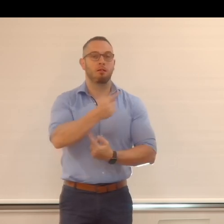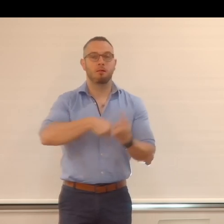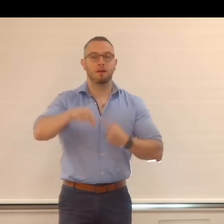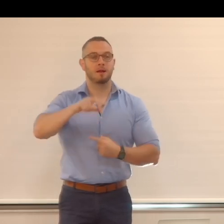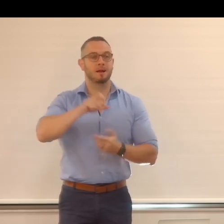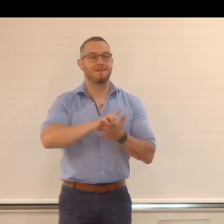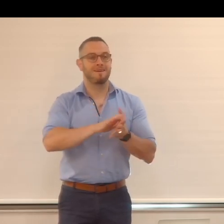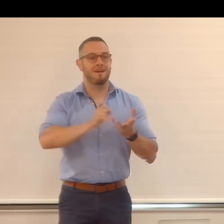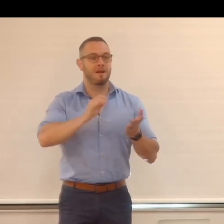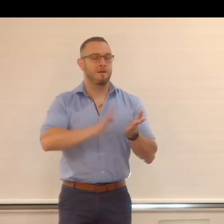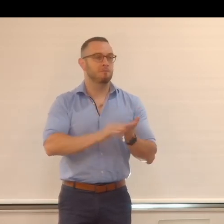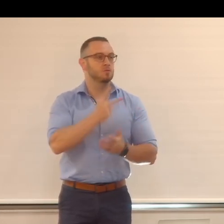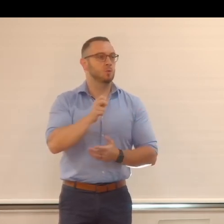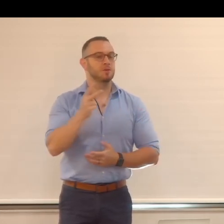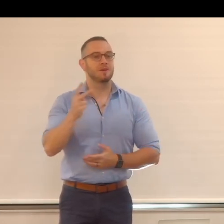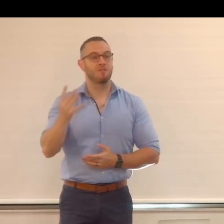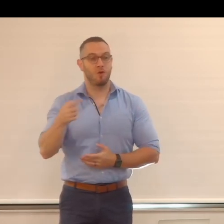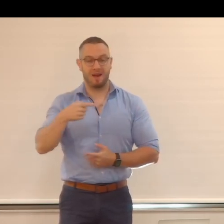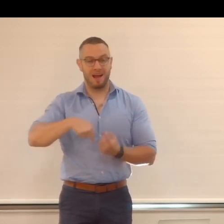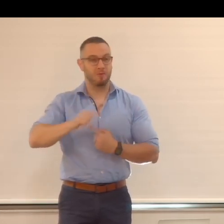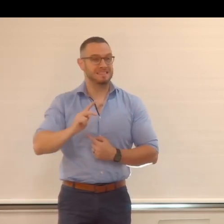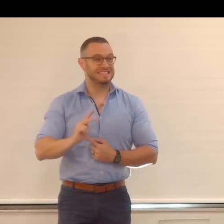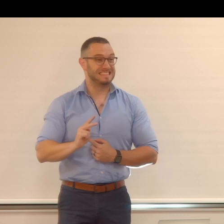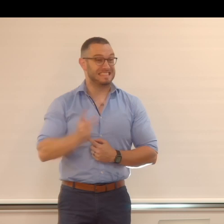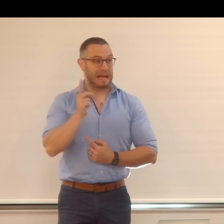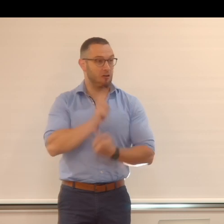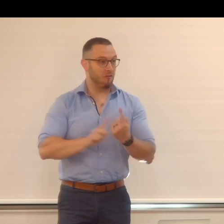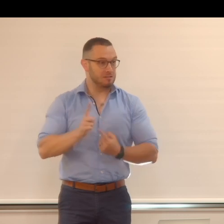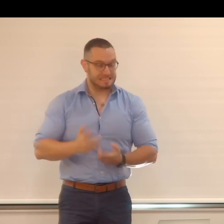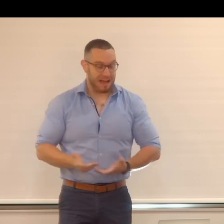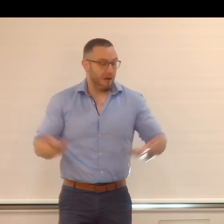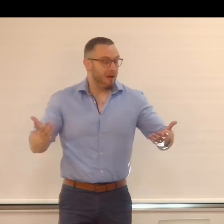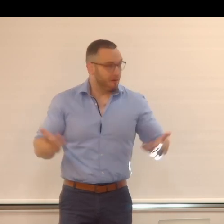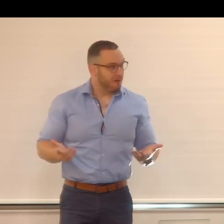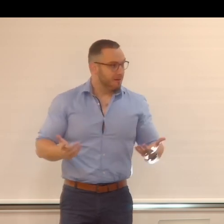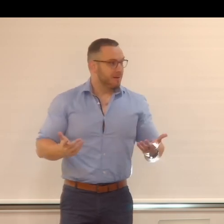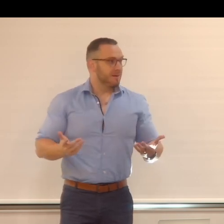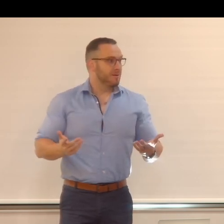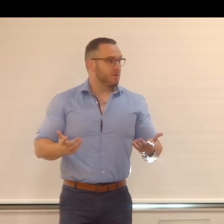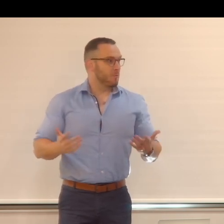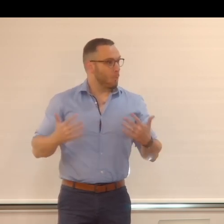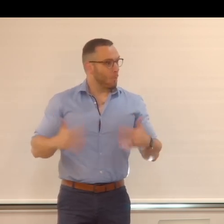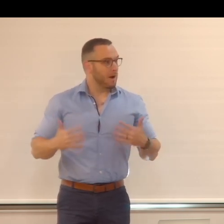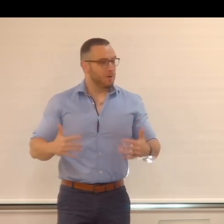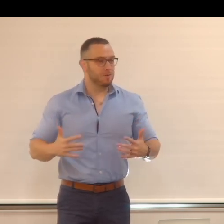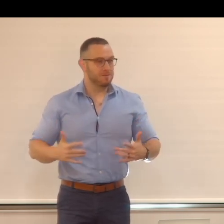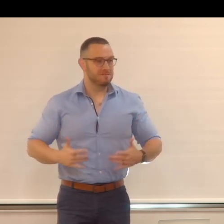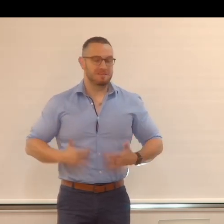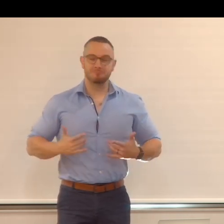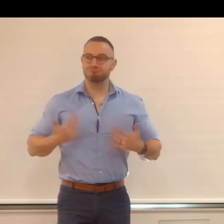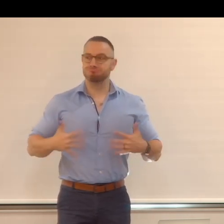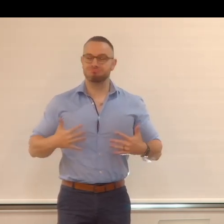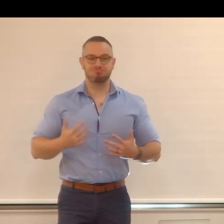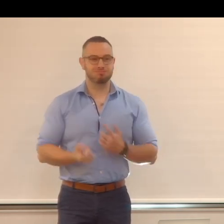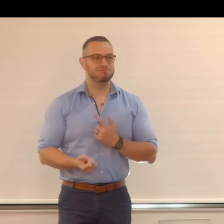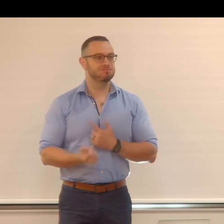Chasm 2024. This is our second conference ever, and it's quite an exceptional moment for us